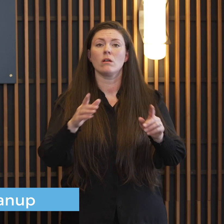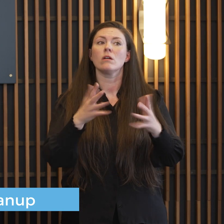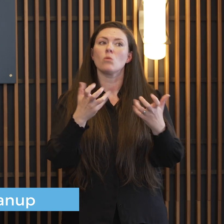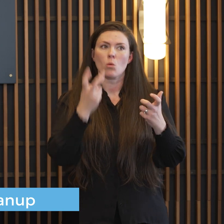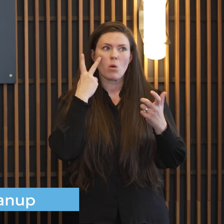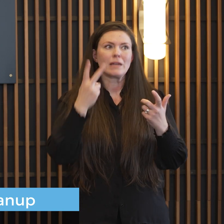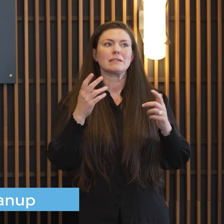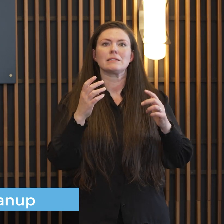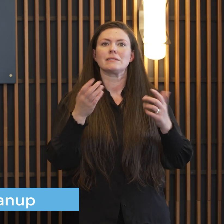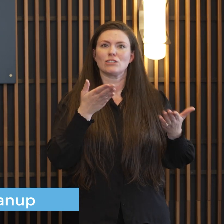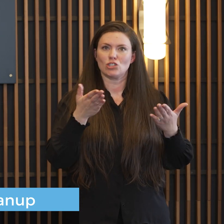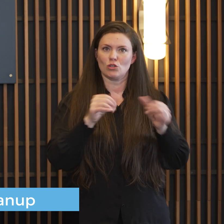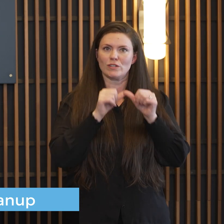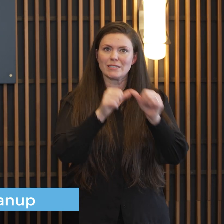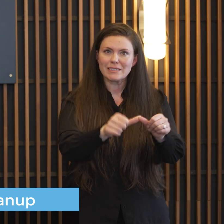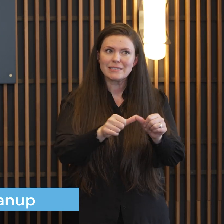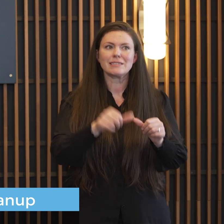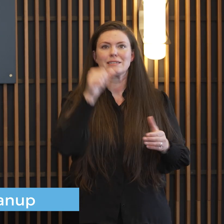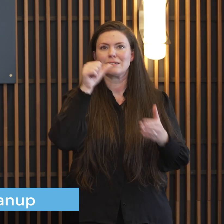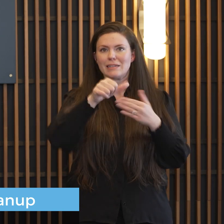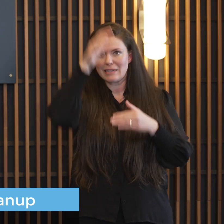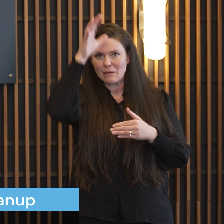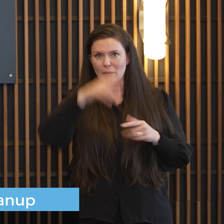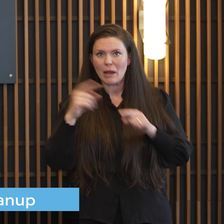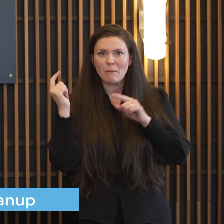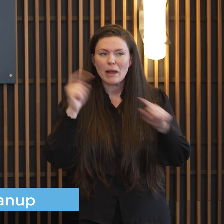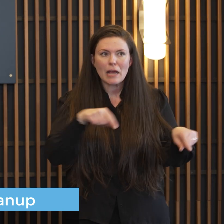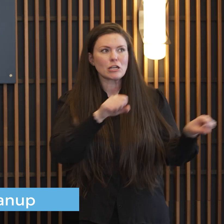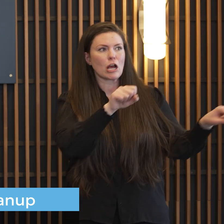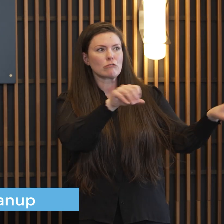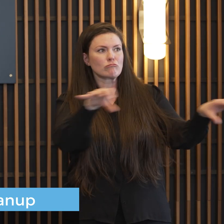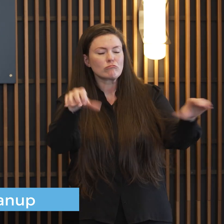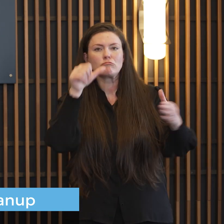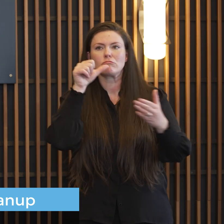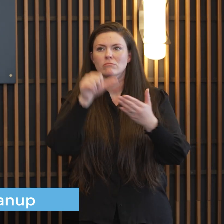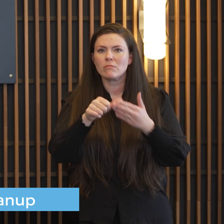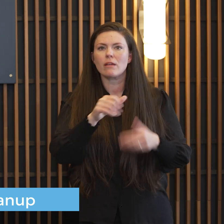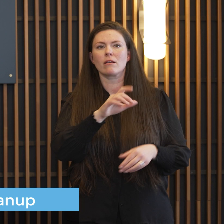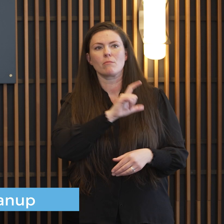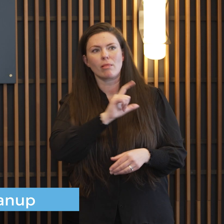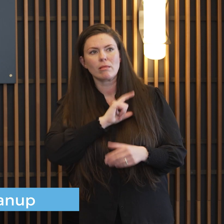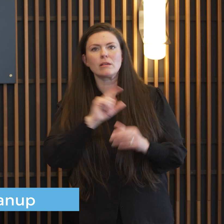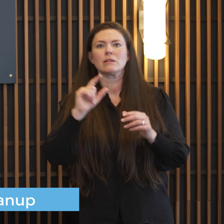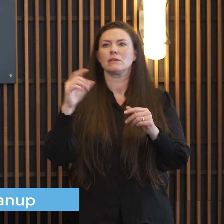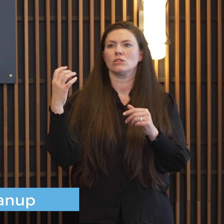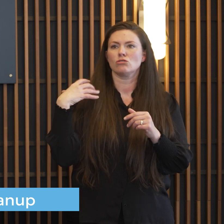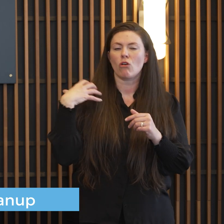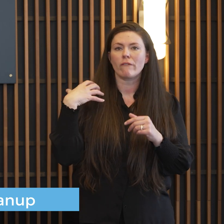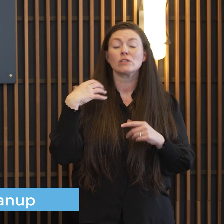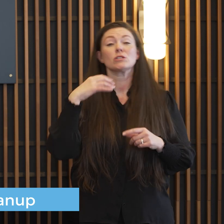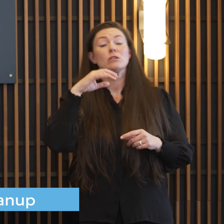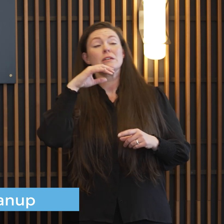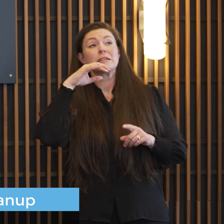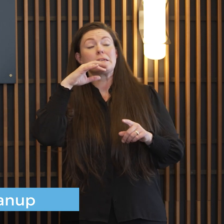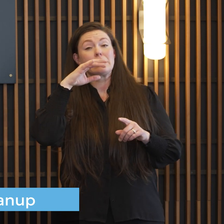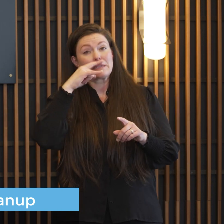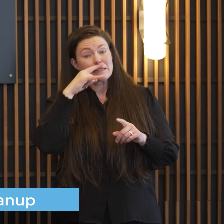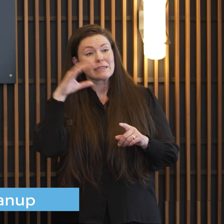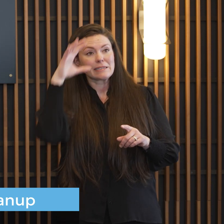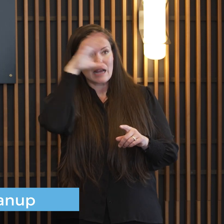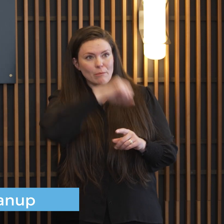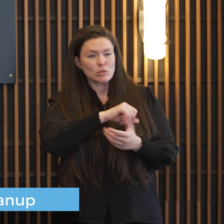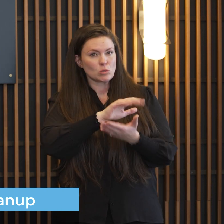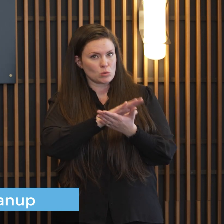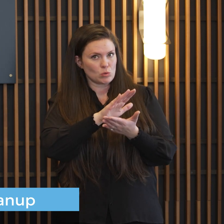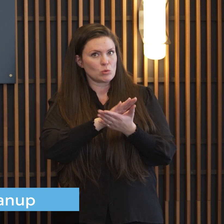continue we need your mailman needs to get to where they need to get to the officers or other first responders need to get their kids i'm assuming school